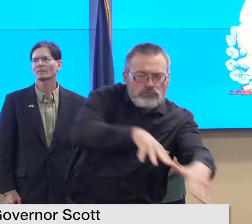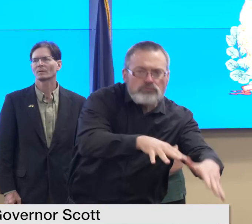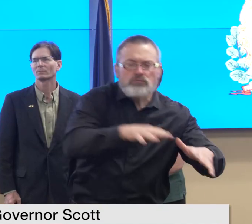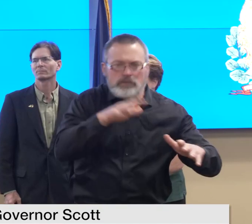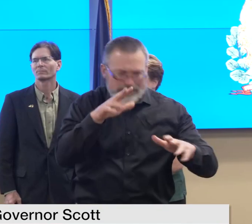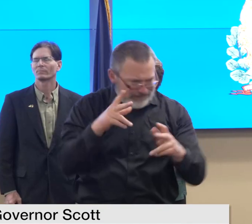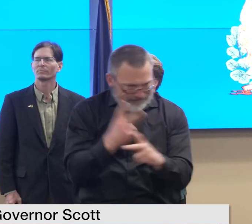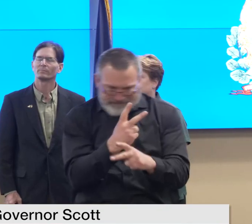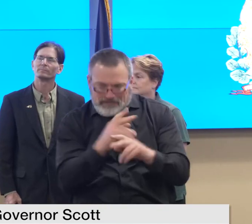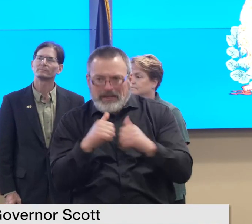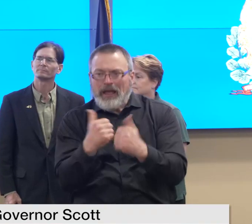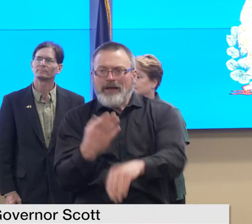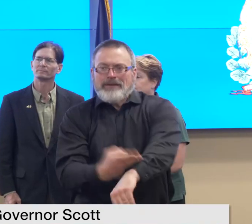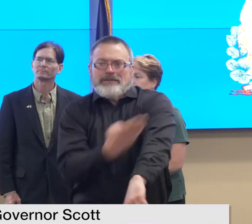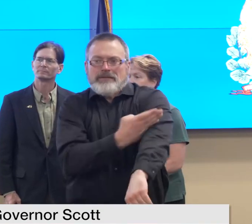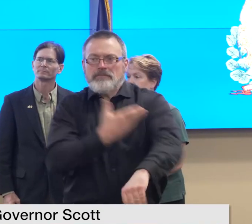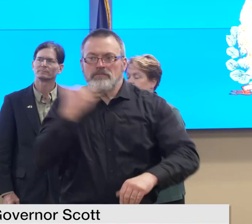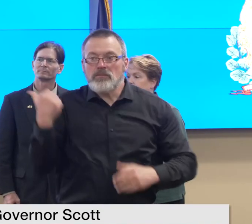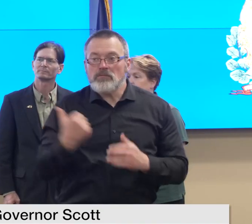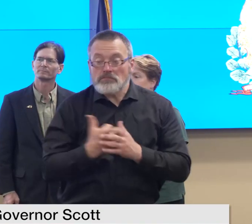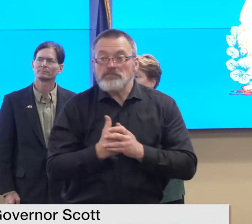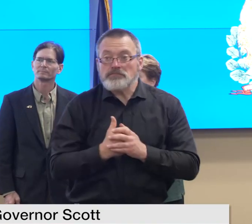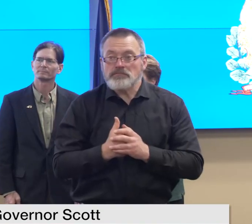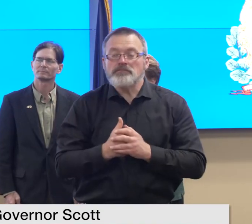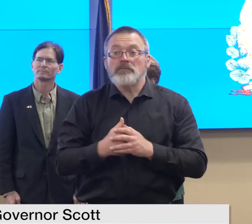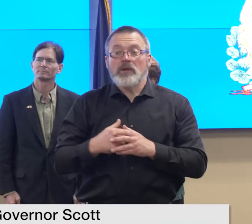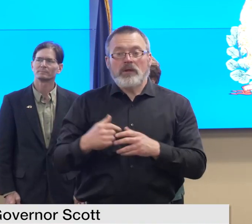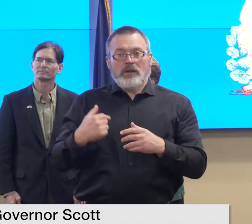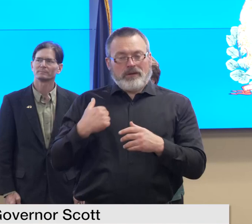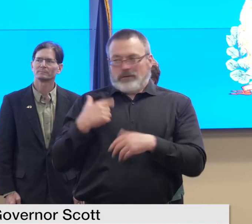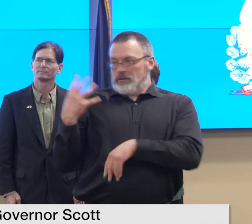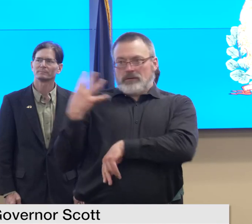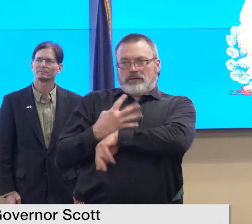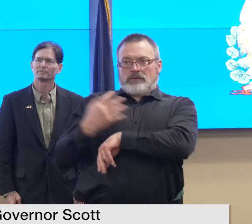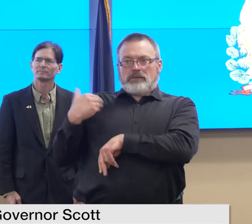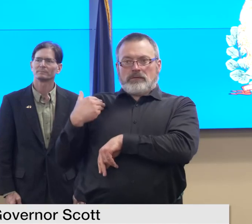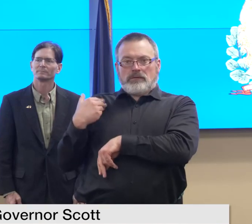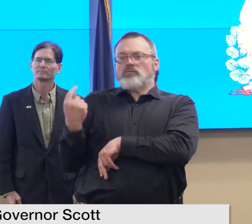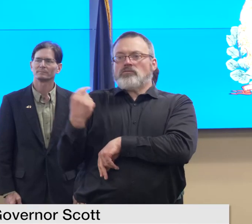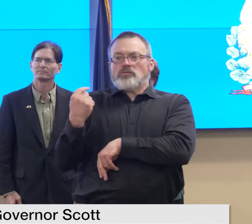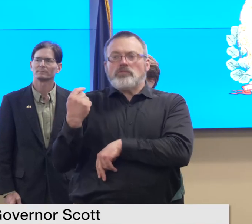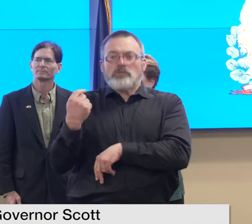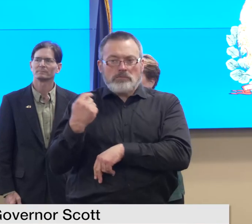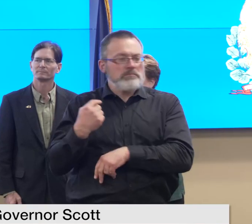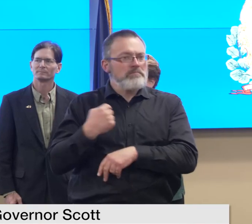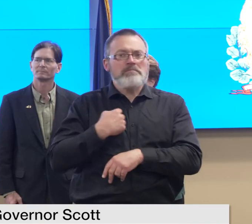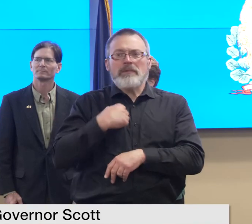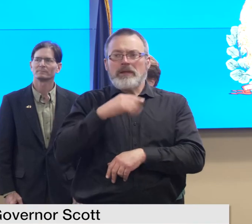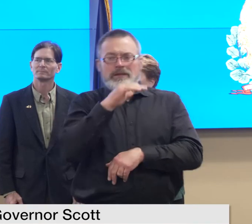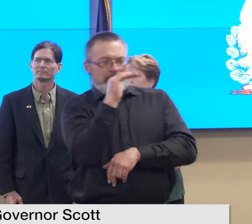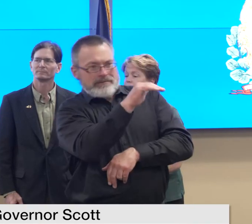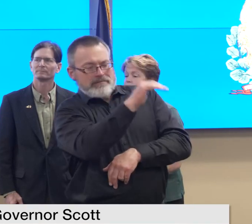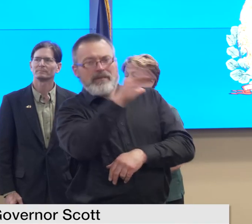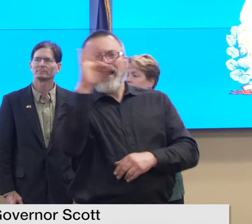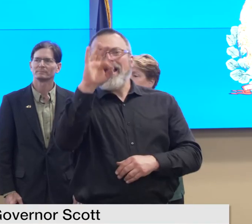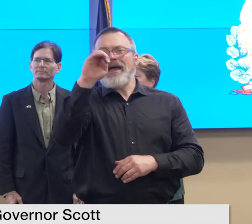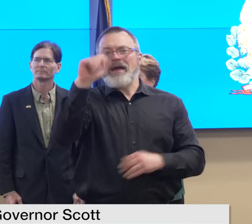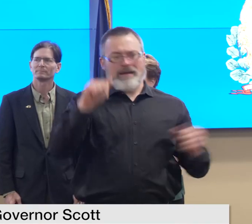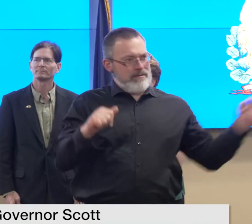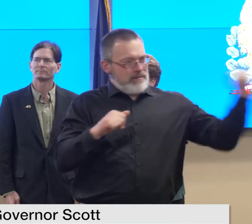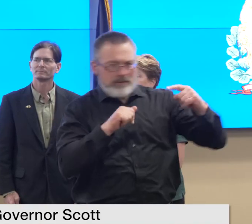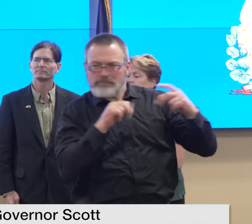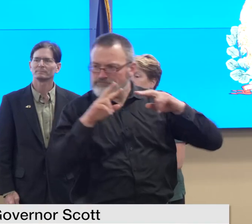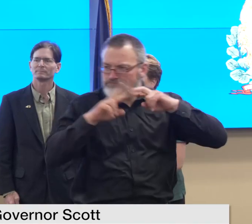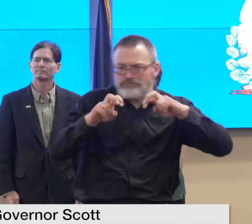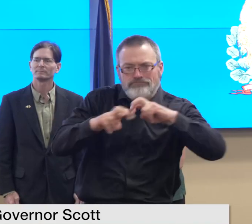Tuesday we asked for a joint preliminary damage assessment from FEMA which is the first step